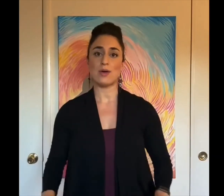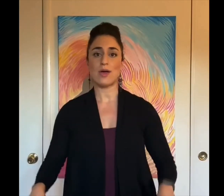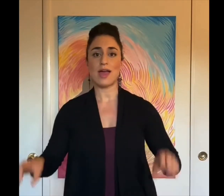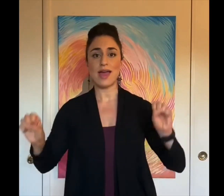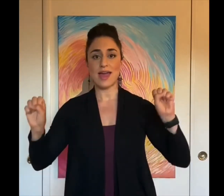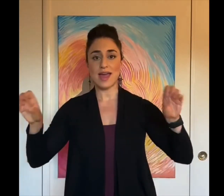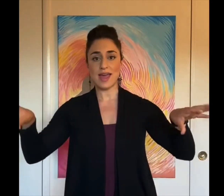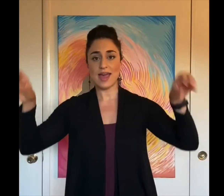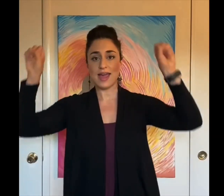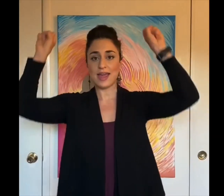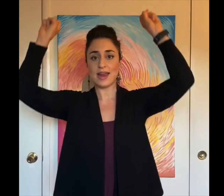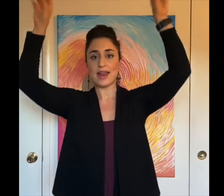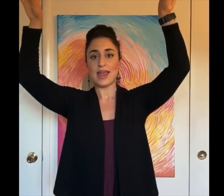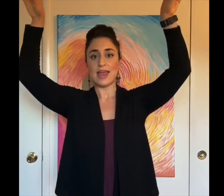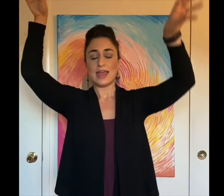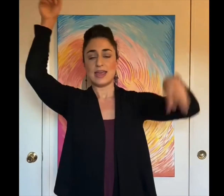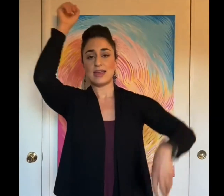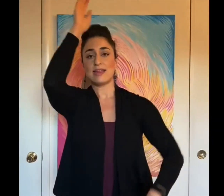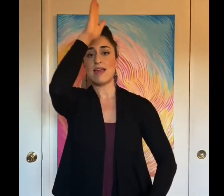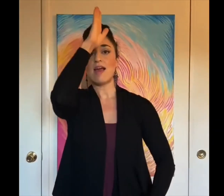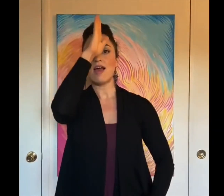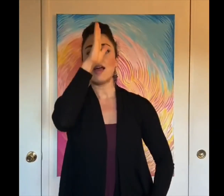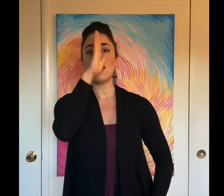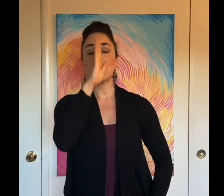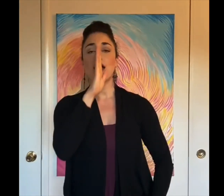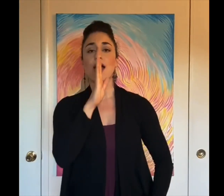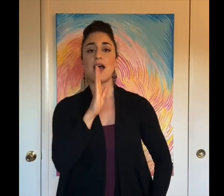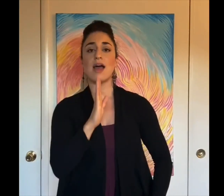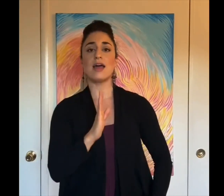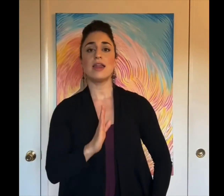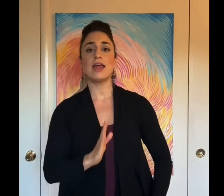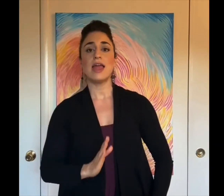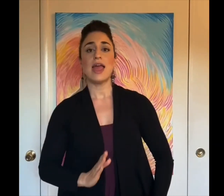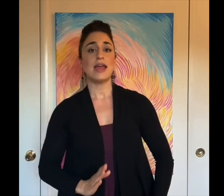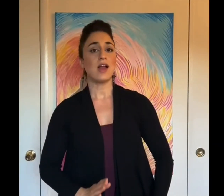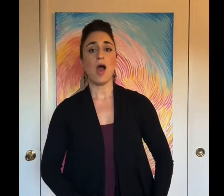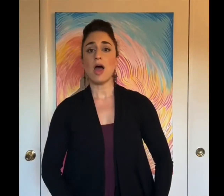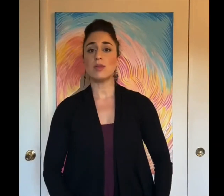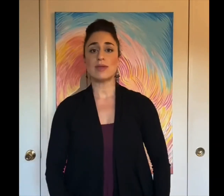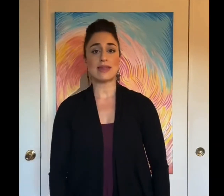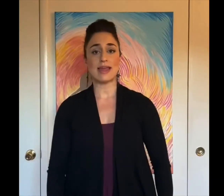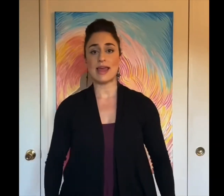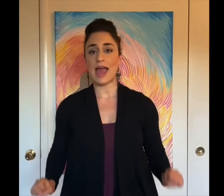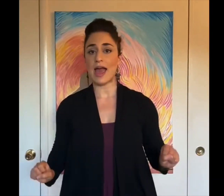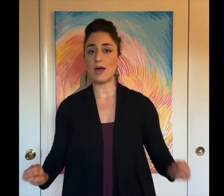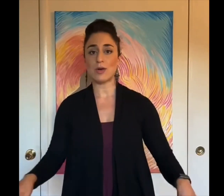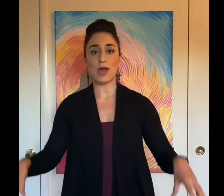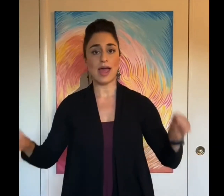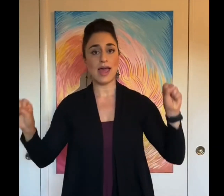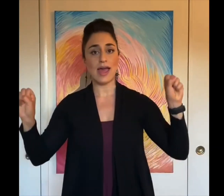great Is our God And all will see How great